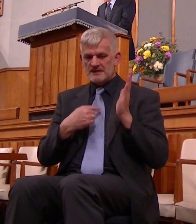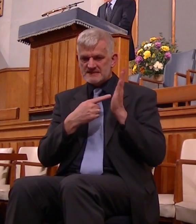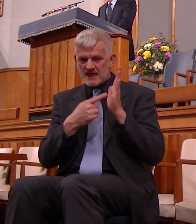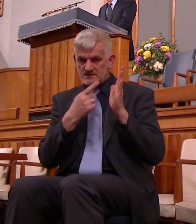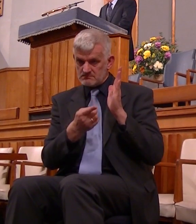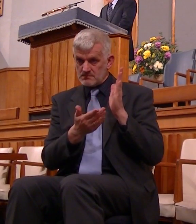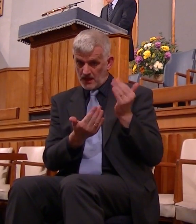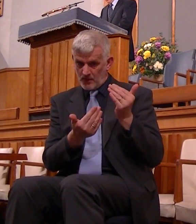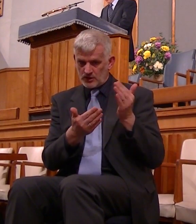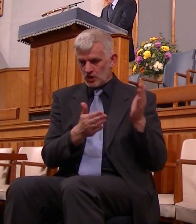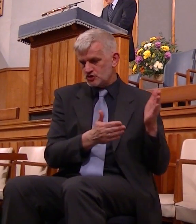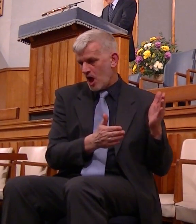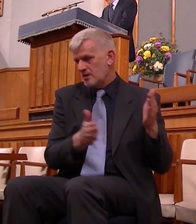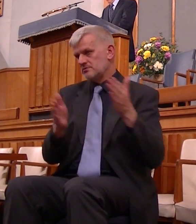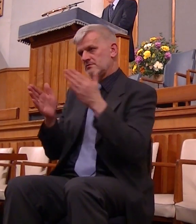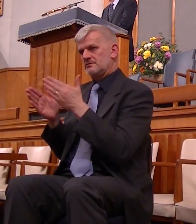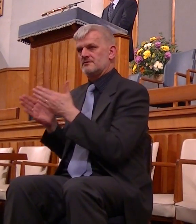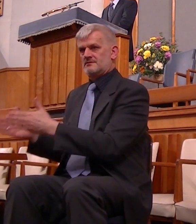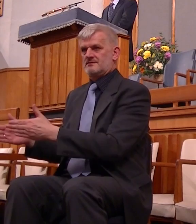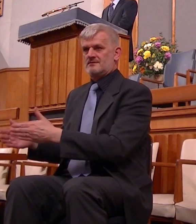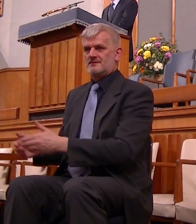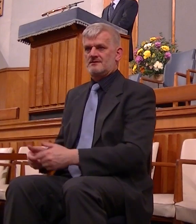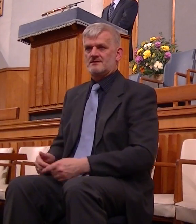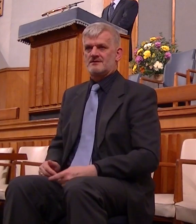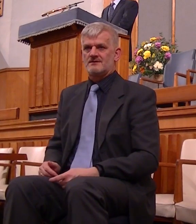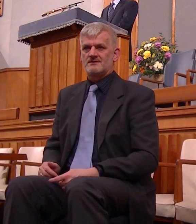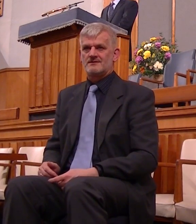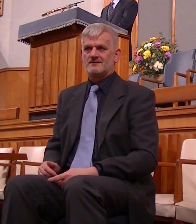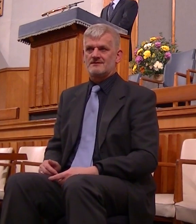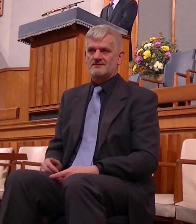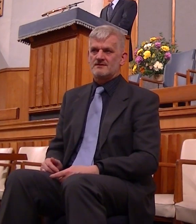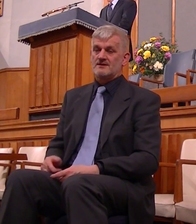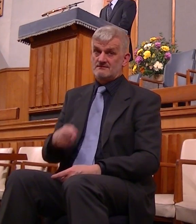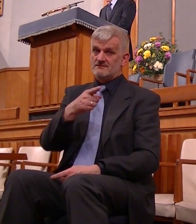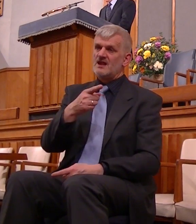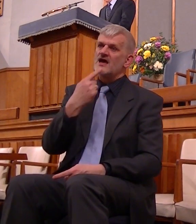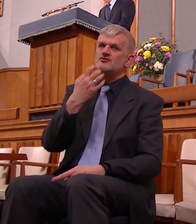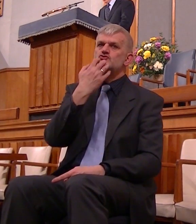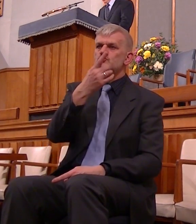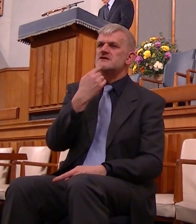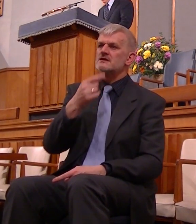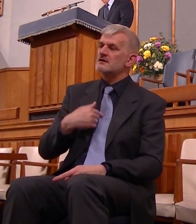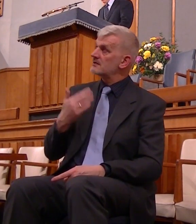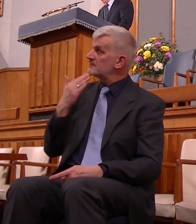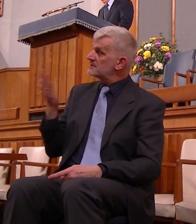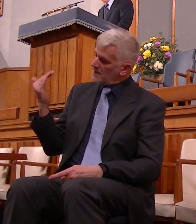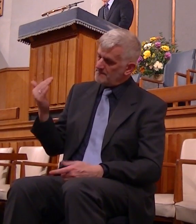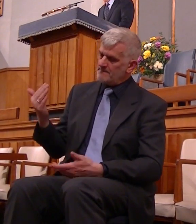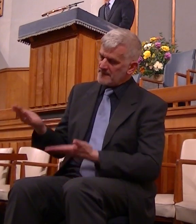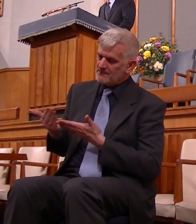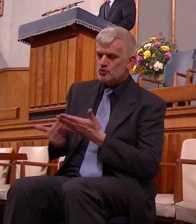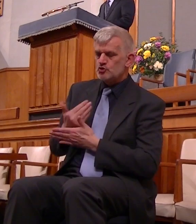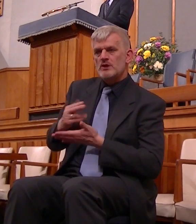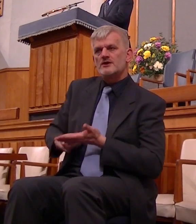says the repenting Ephraim and give me a new nature and a new direction God must do